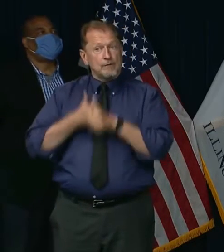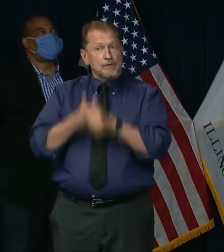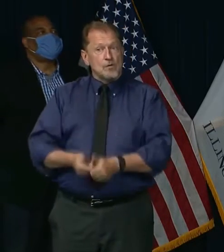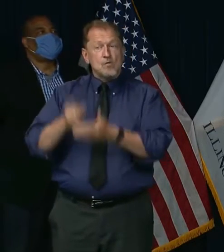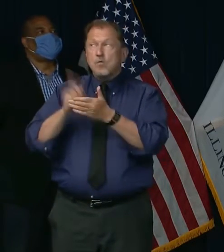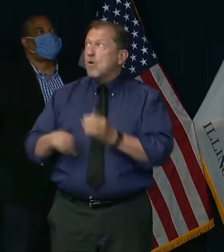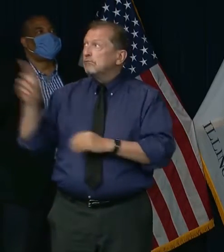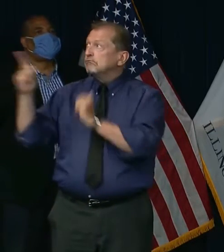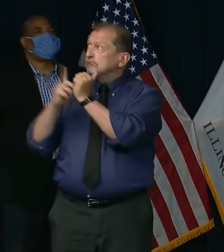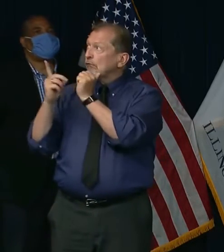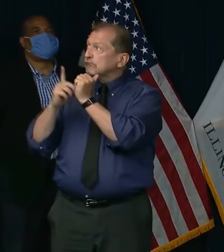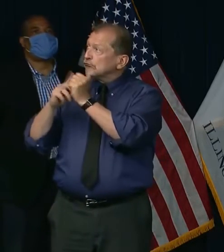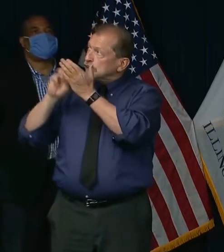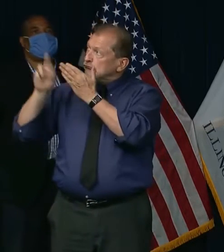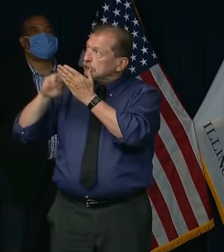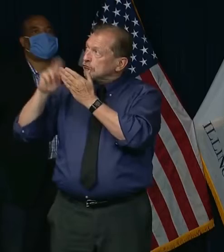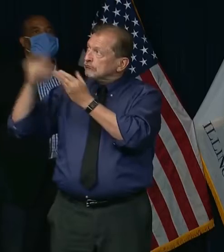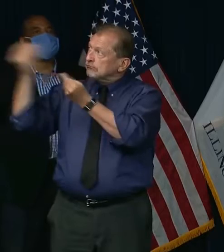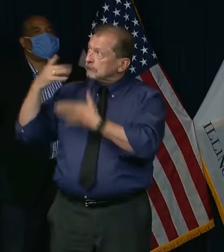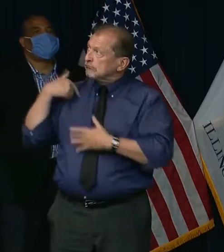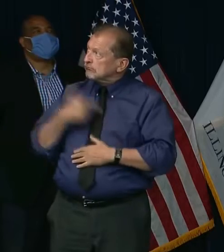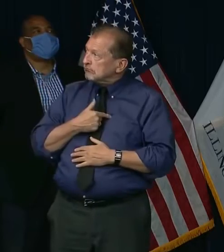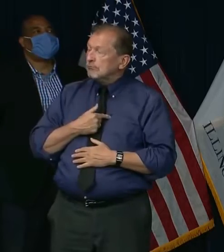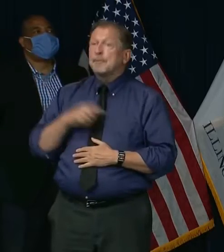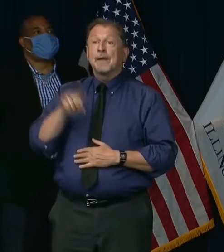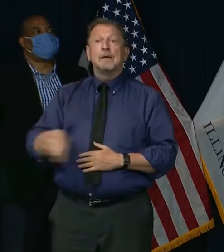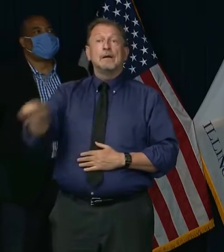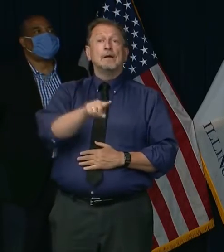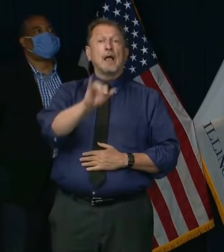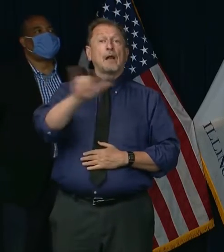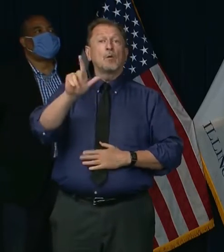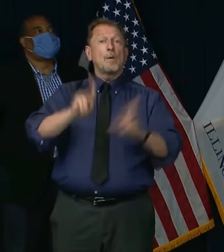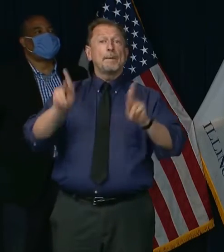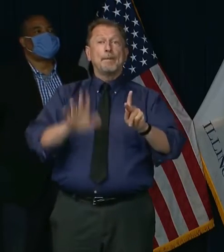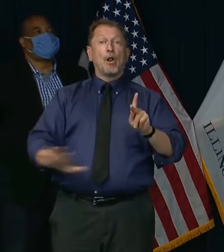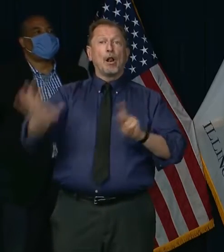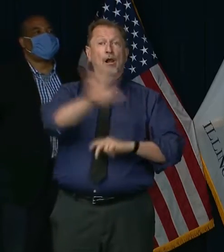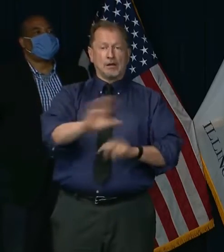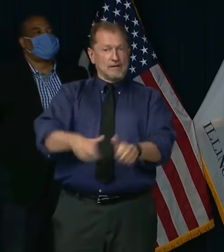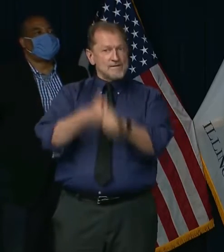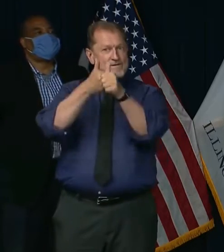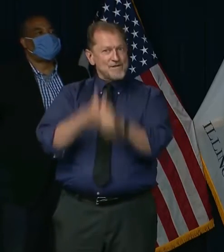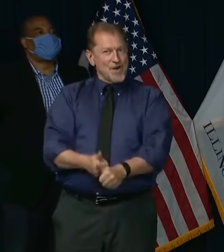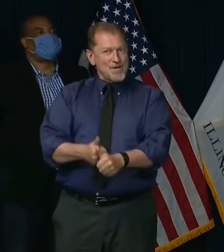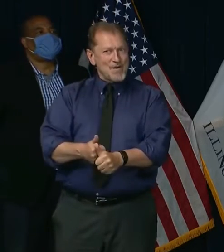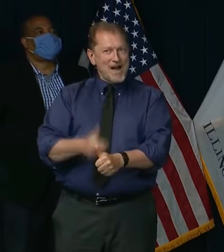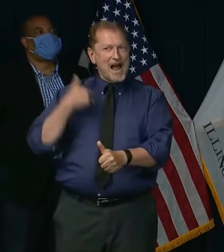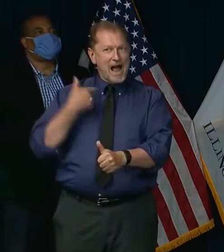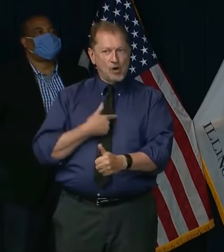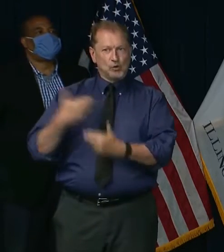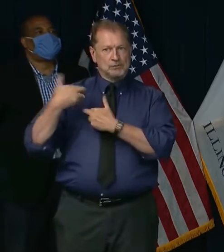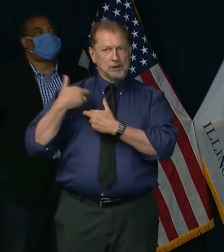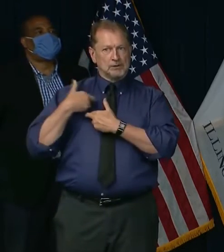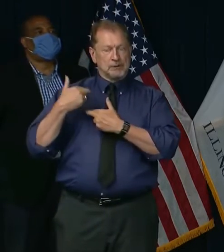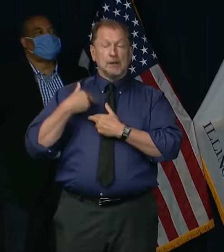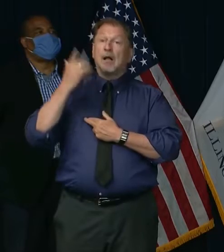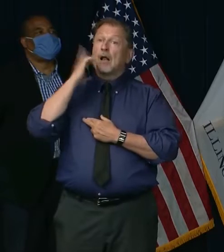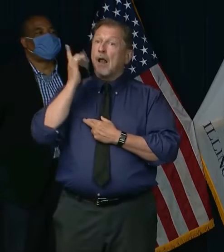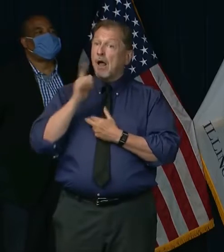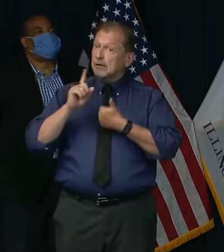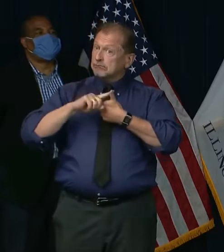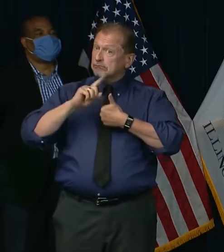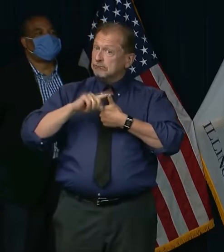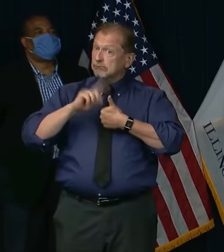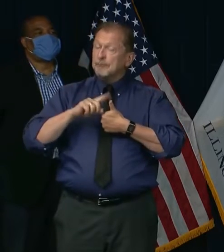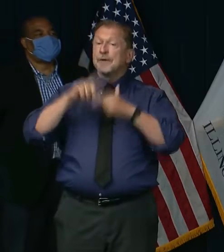advice. And Illinoisans are following the mitigations that we can each do ourselves, like wearing face